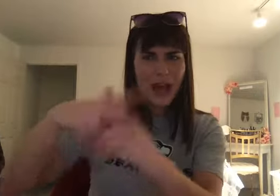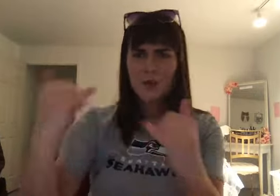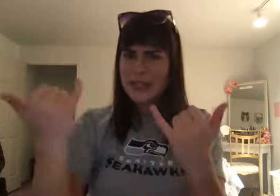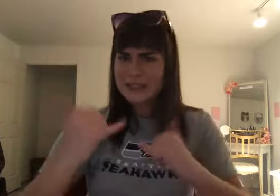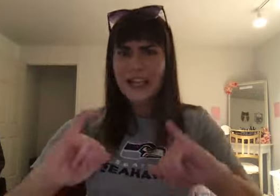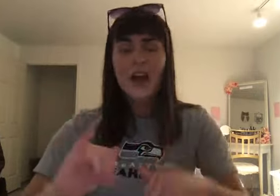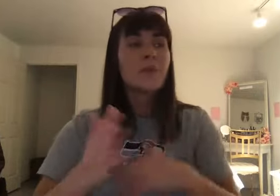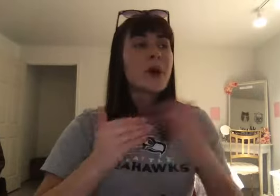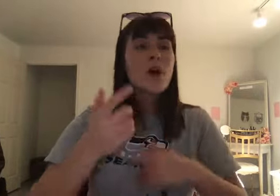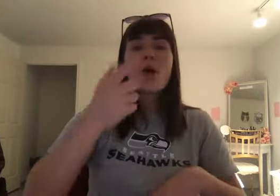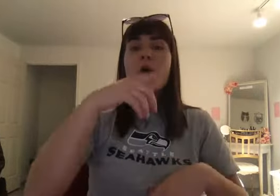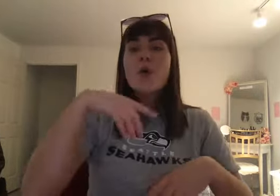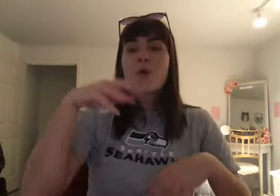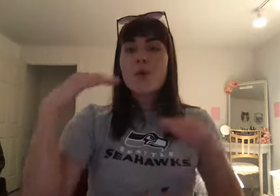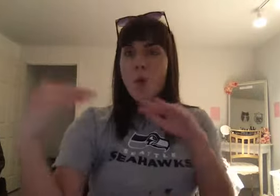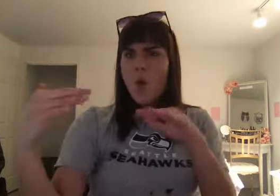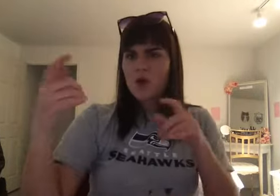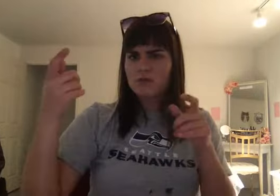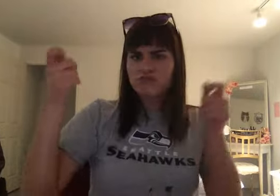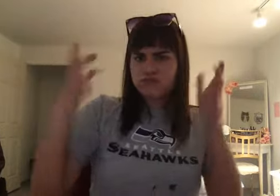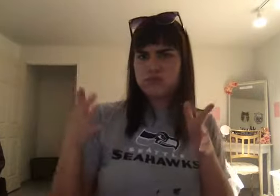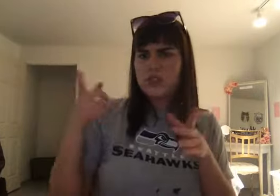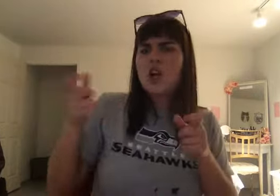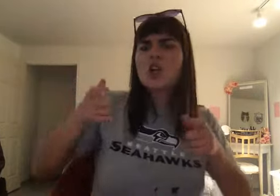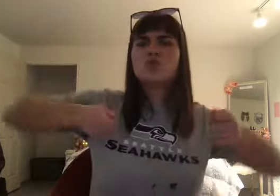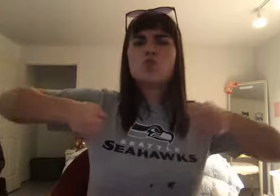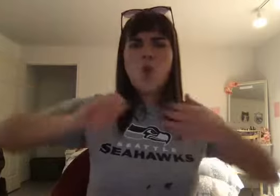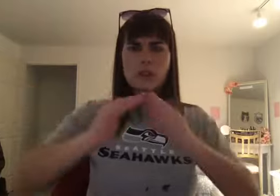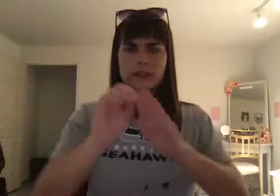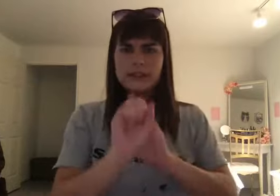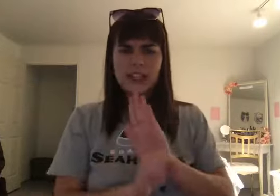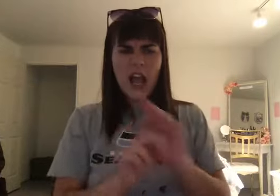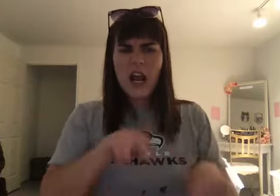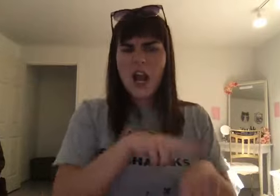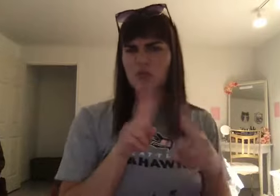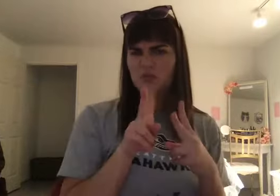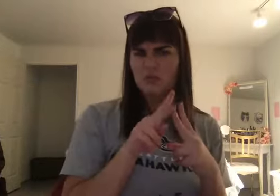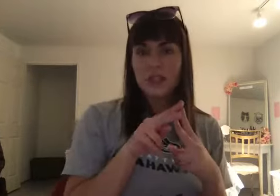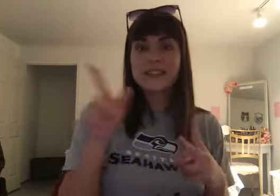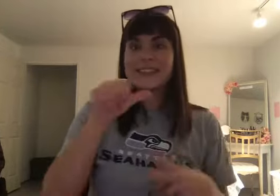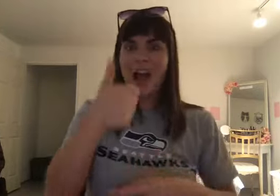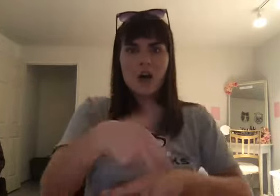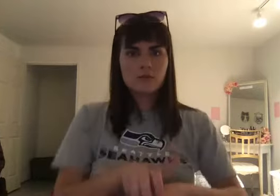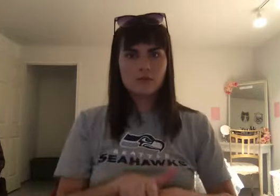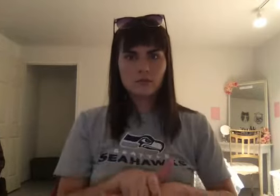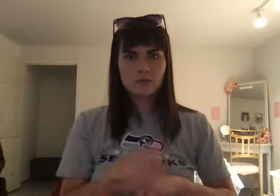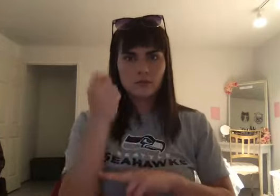military leader takes control of a city-state or a nation. And then does not step down. And will